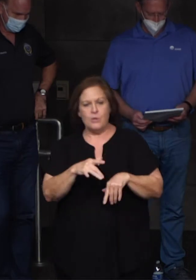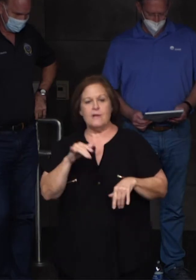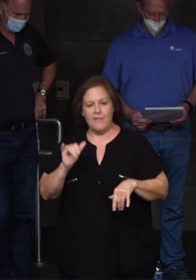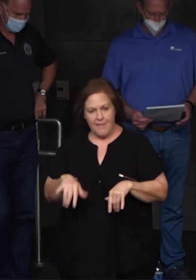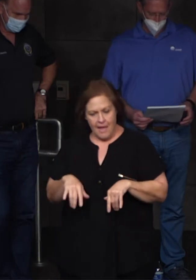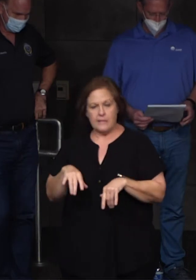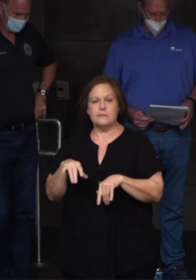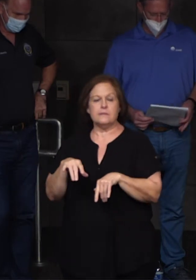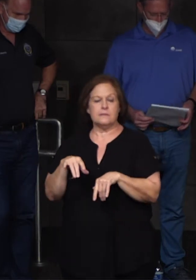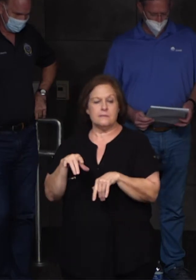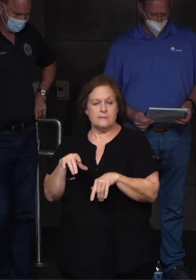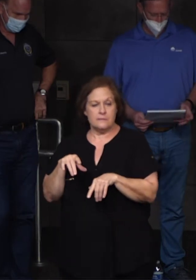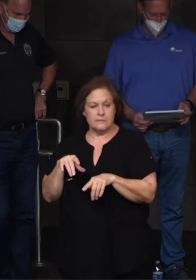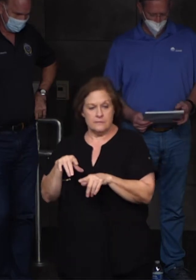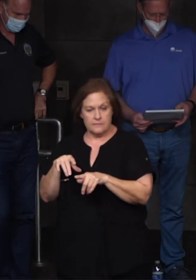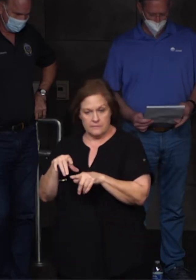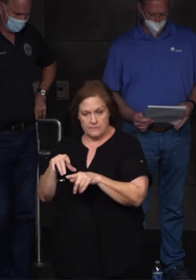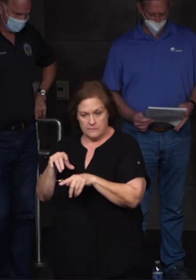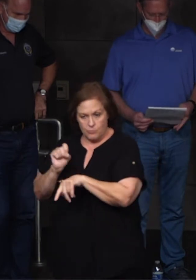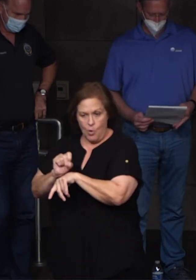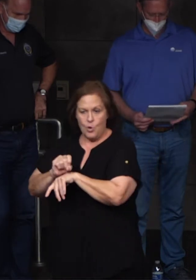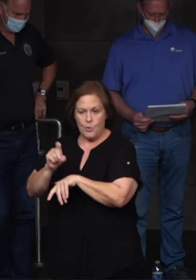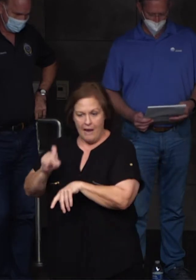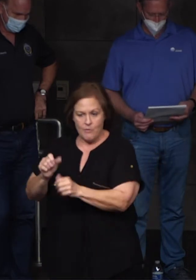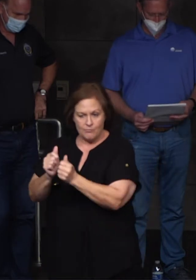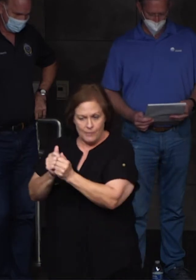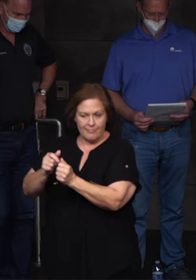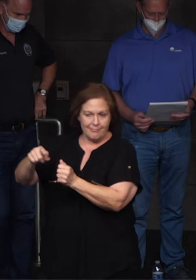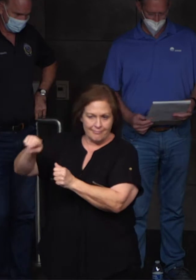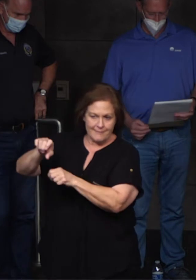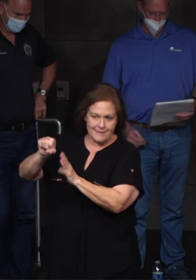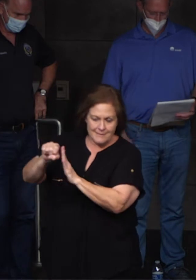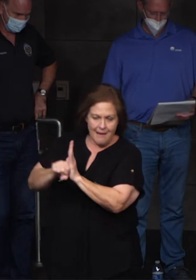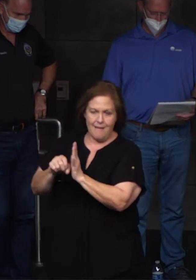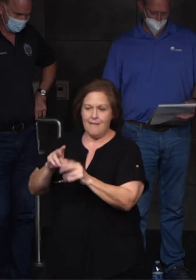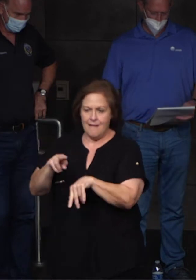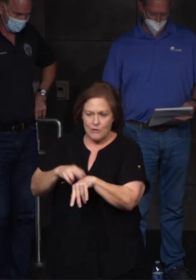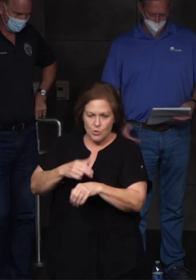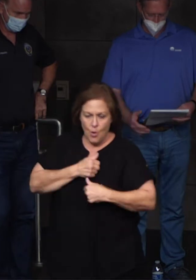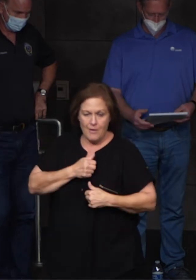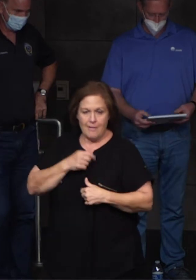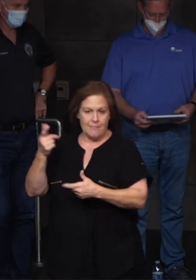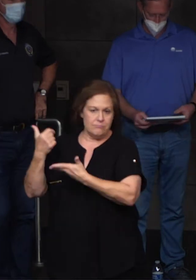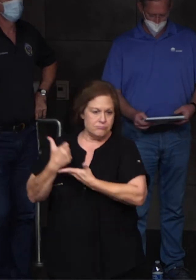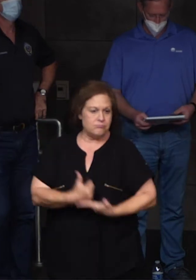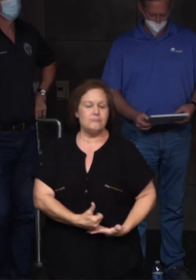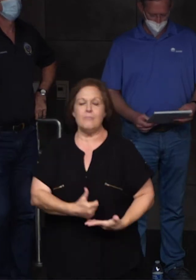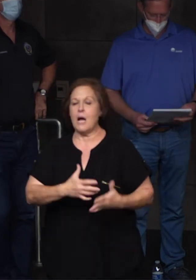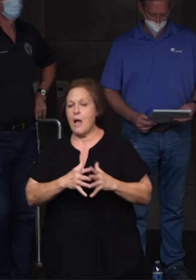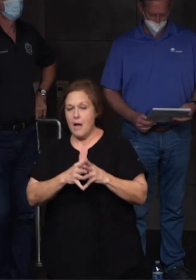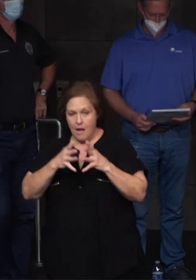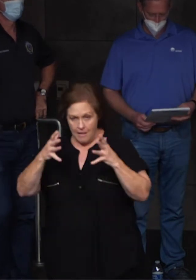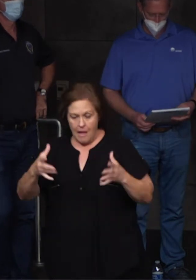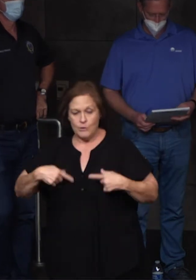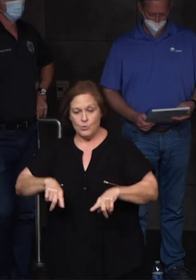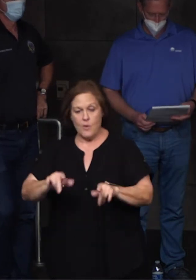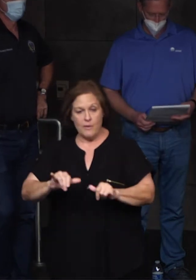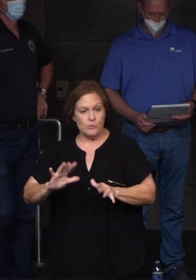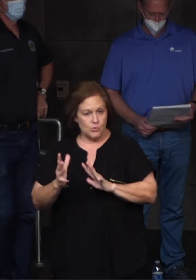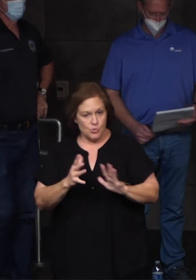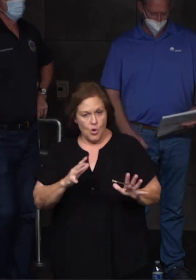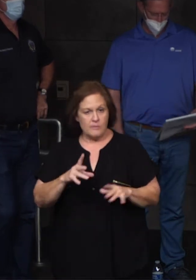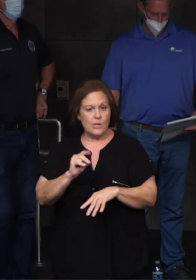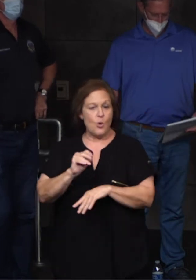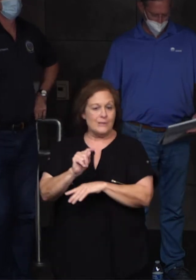operation with the state Louisiana National Guard, which have been incredible partners to us during this whole storm as well as